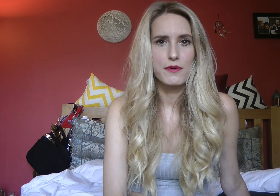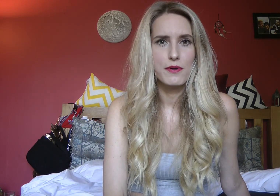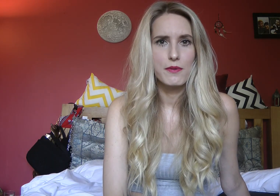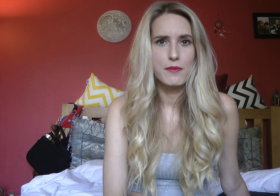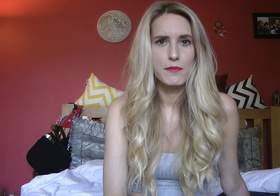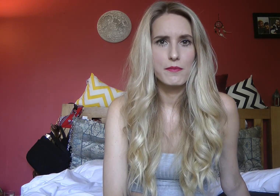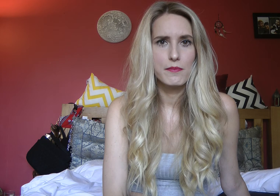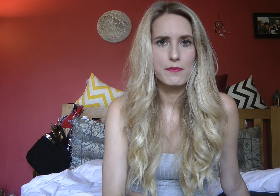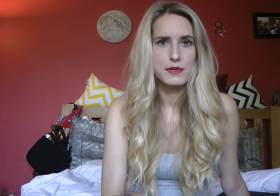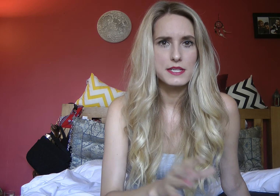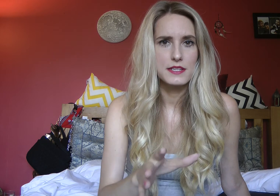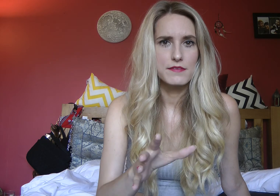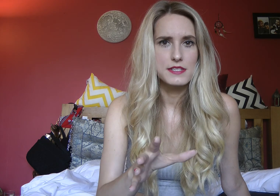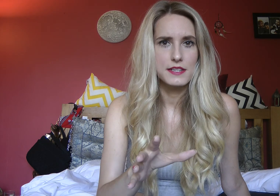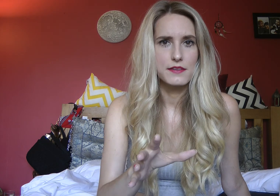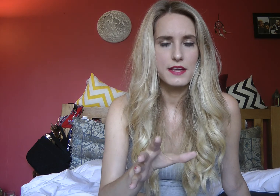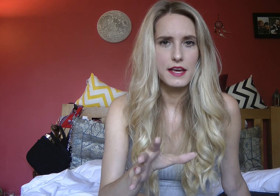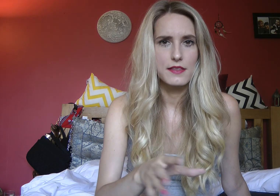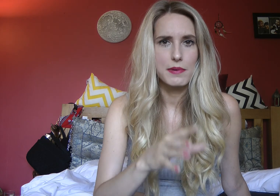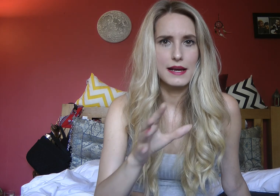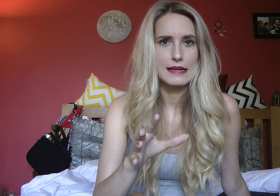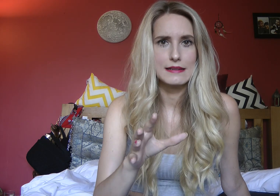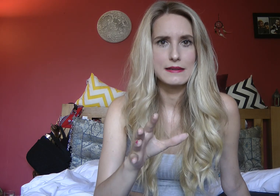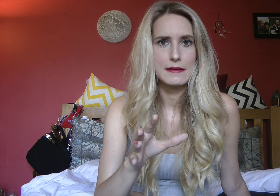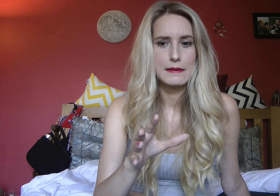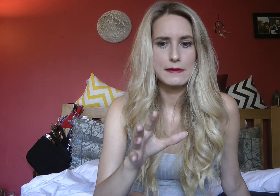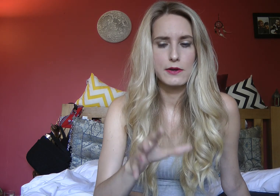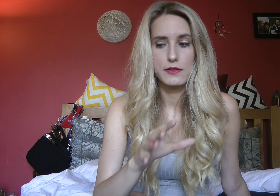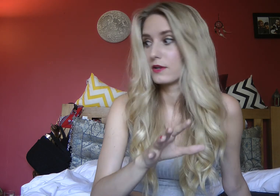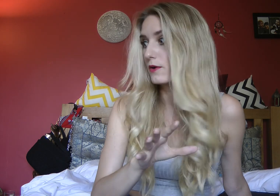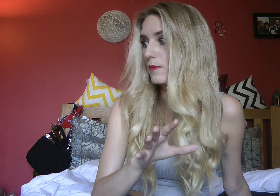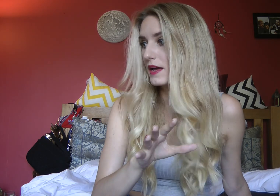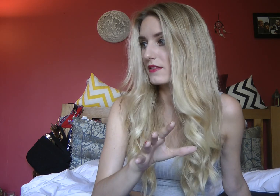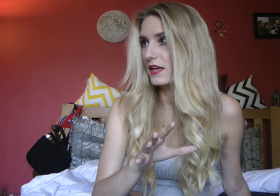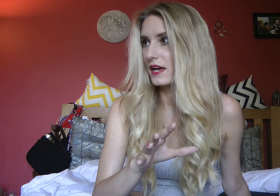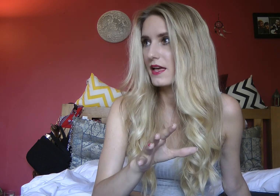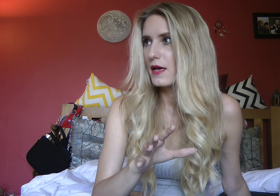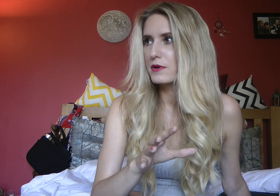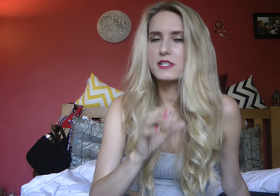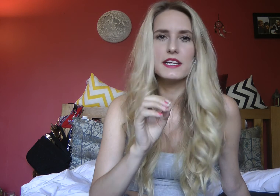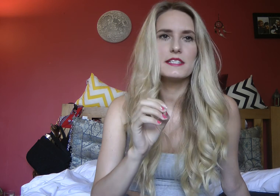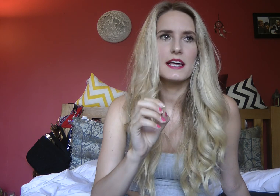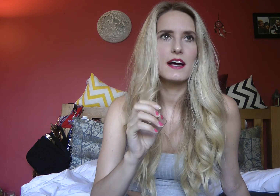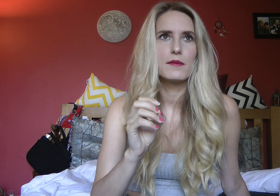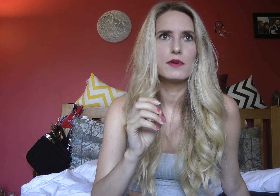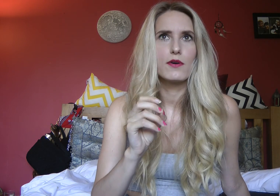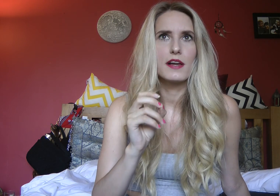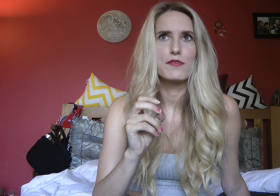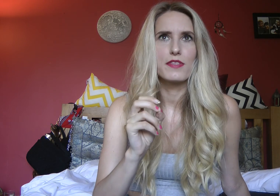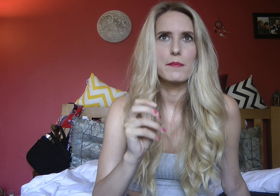pretend I haven't seen you thing the blank look the look away thing because at least then I'm not left that